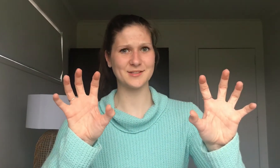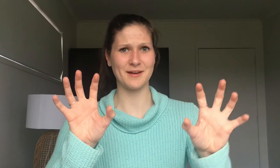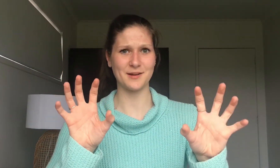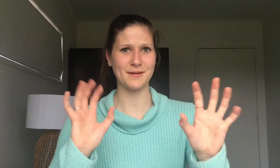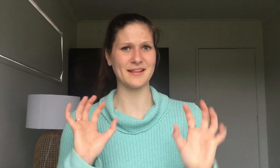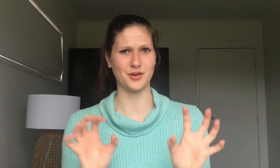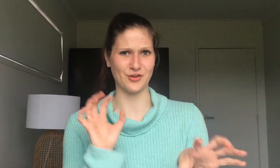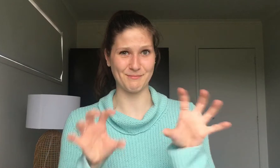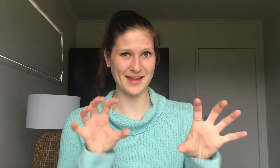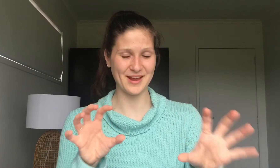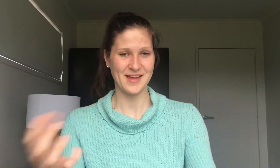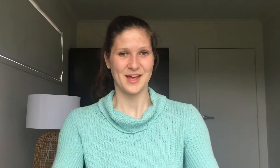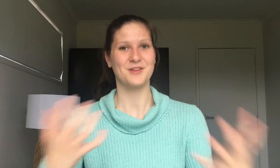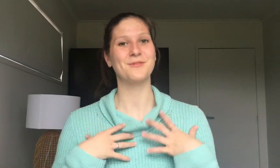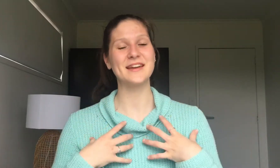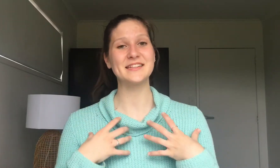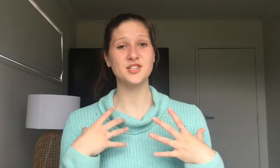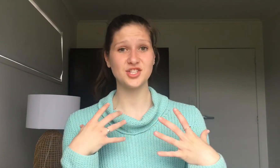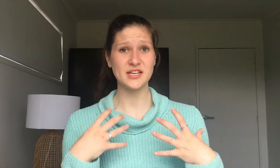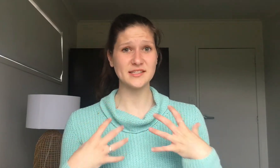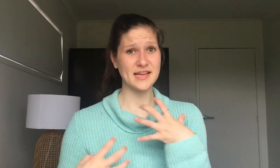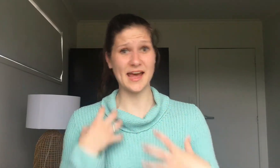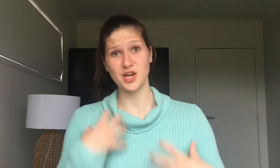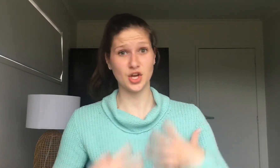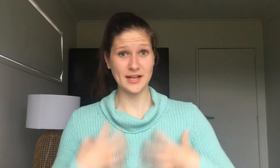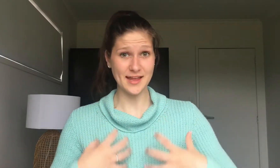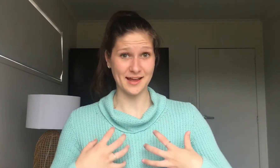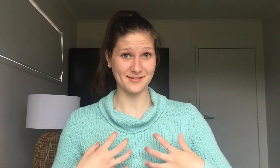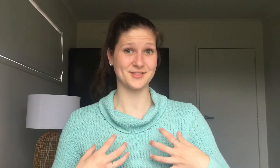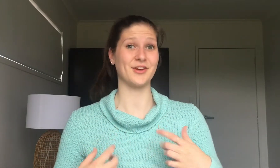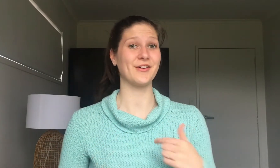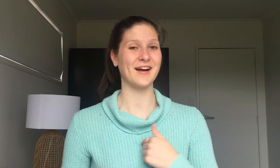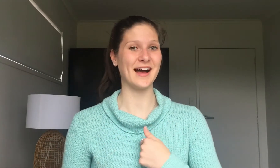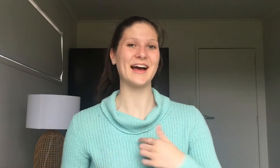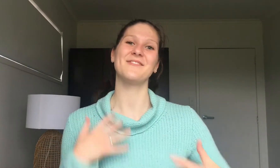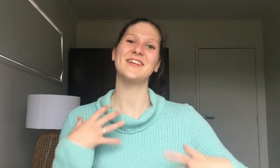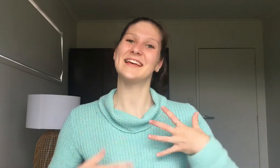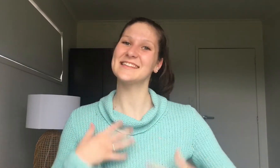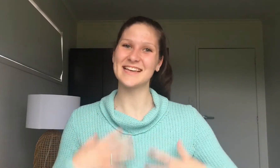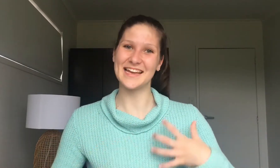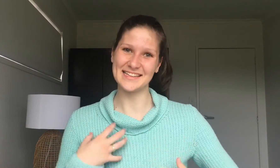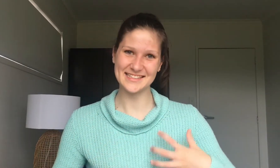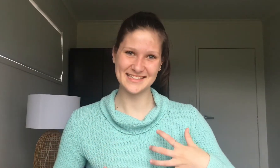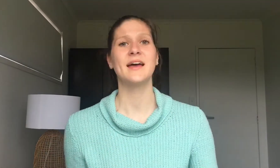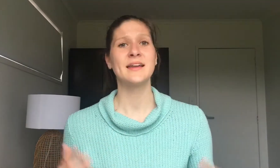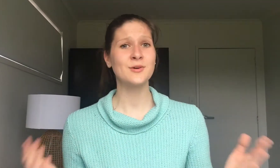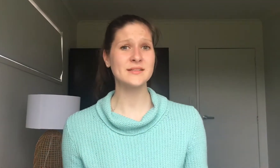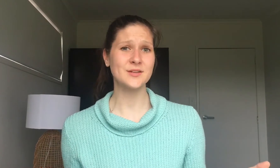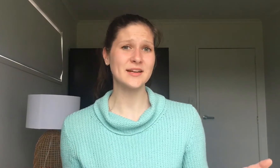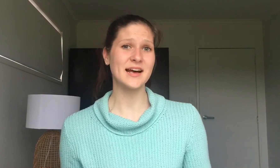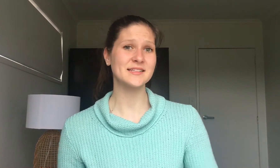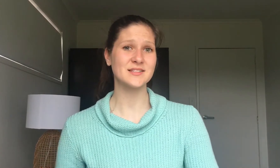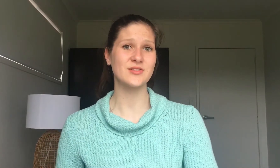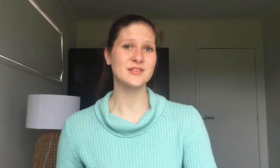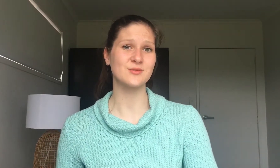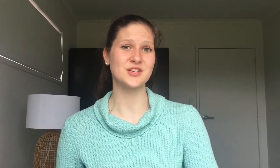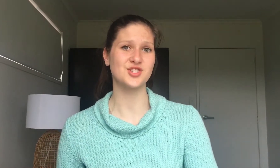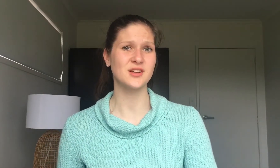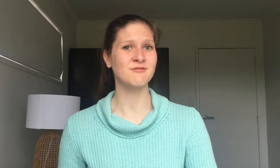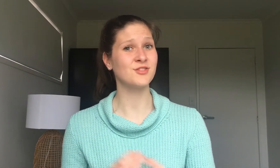around a bit like you're a bear you point it to your chest and you go like that so I'm excited. Now when someone asks you this question you